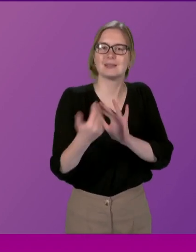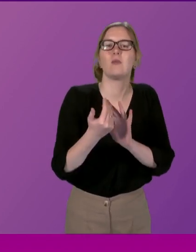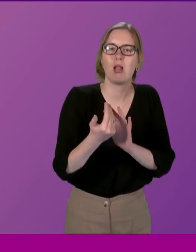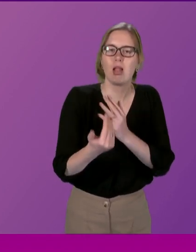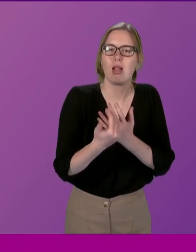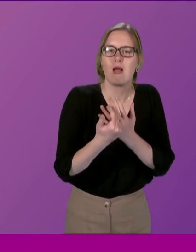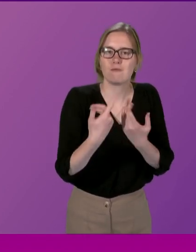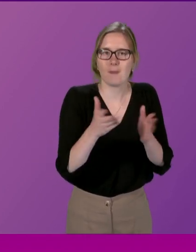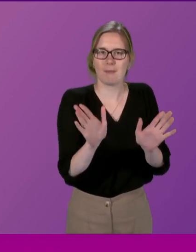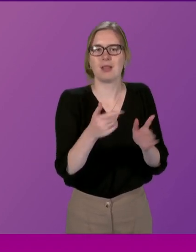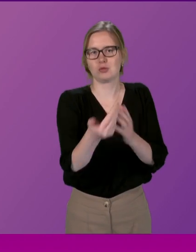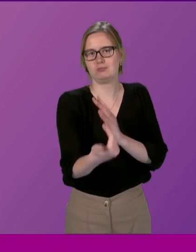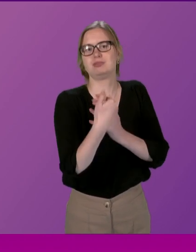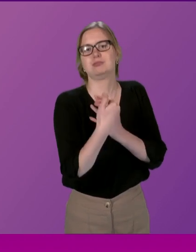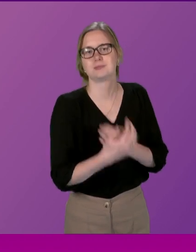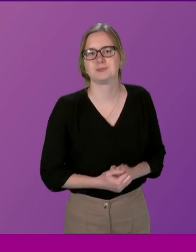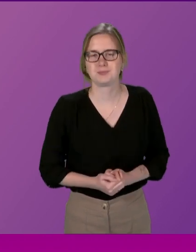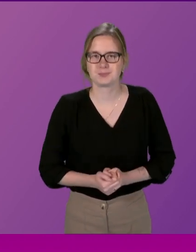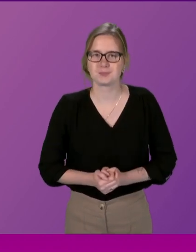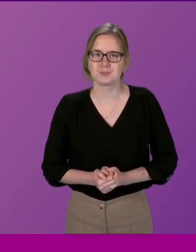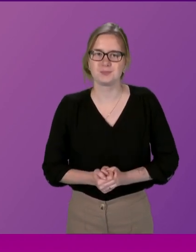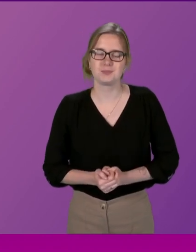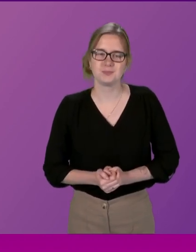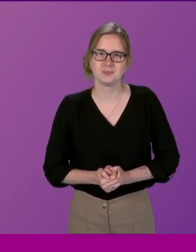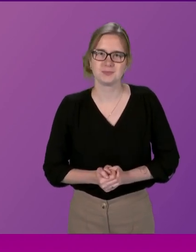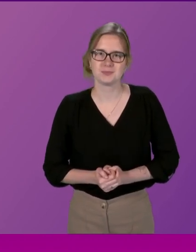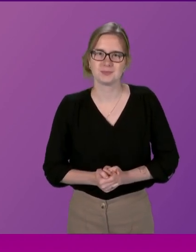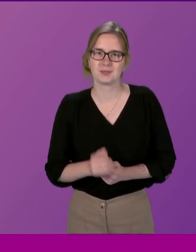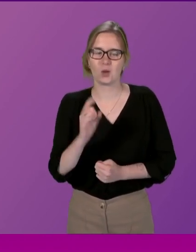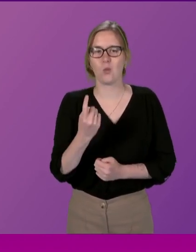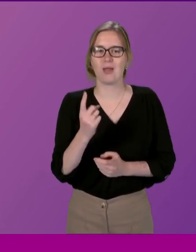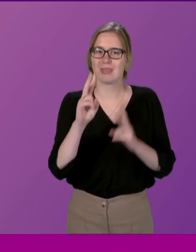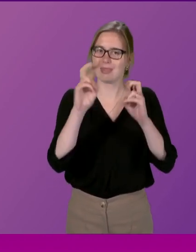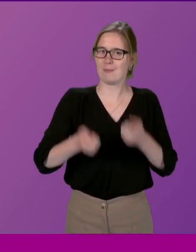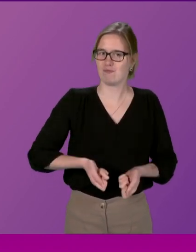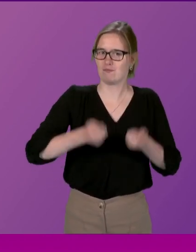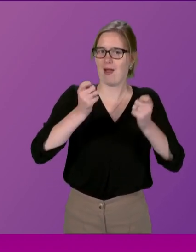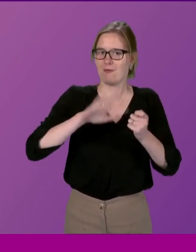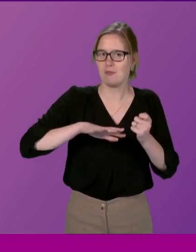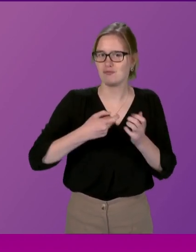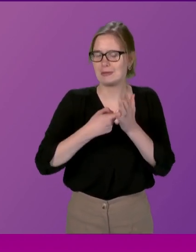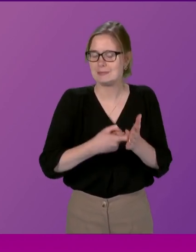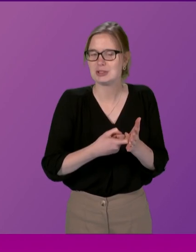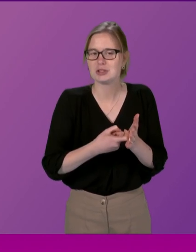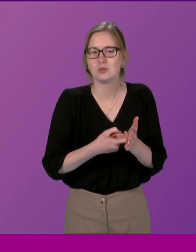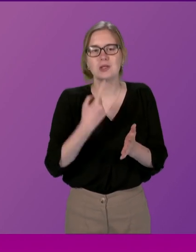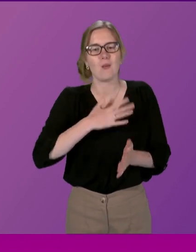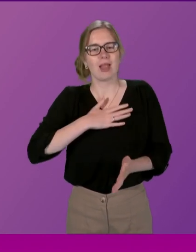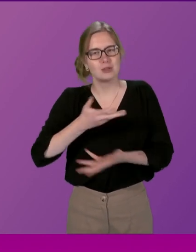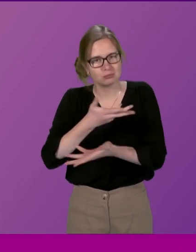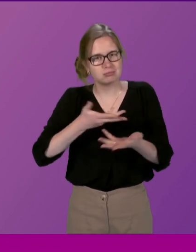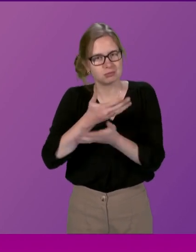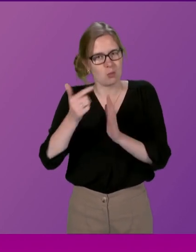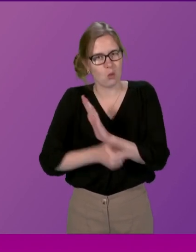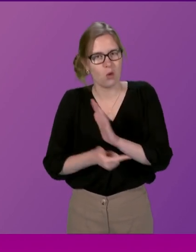to the public one of the theme raised in the recommendation which I would like to talk